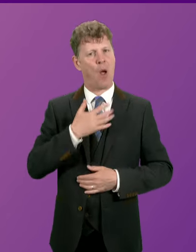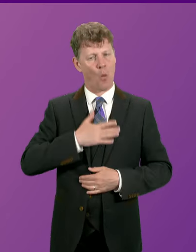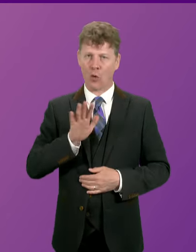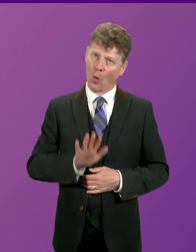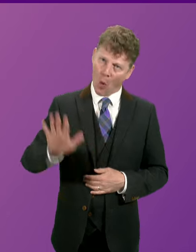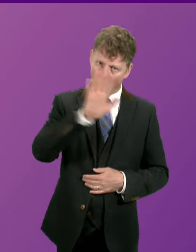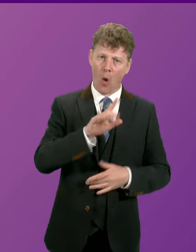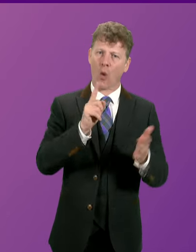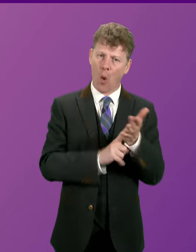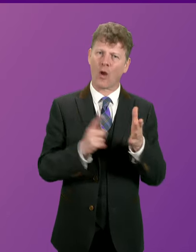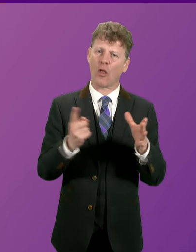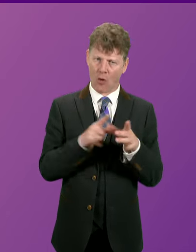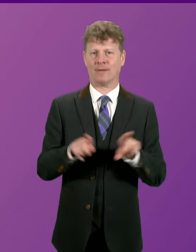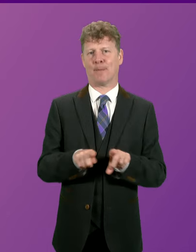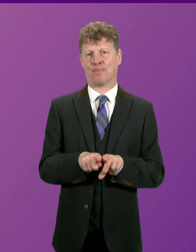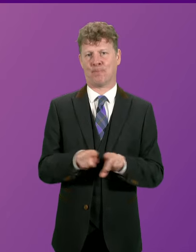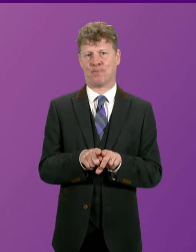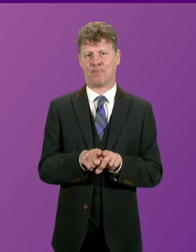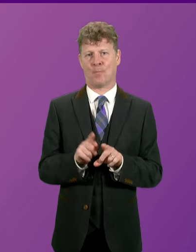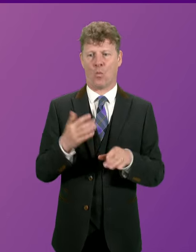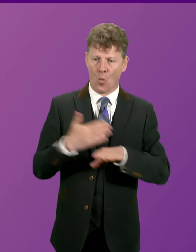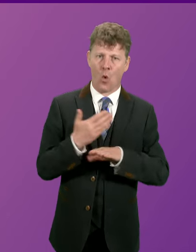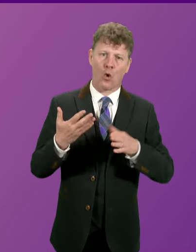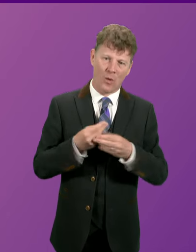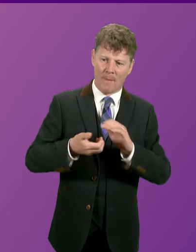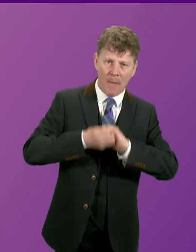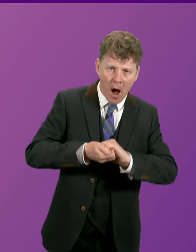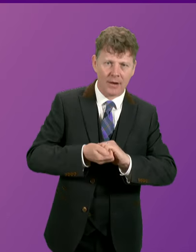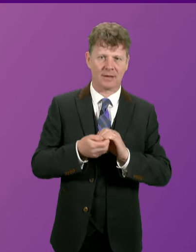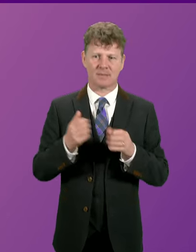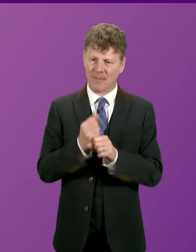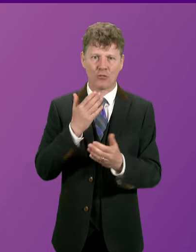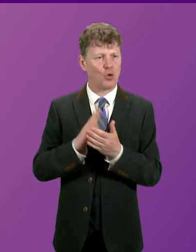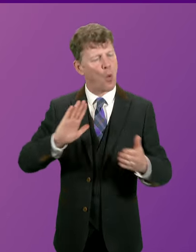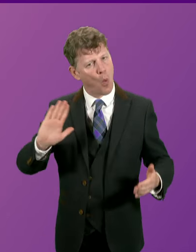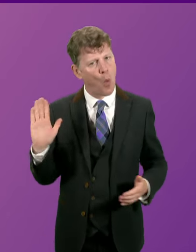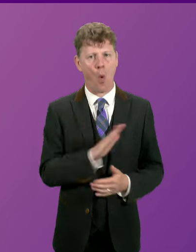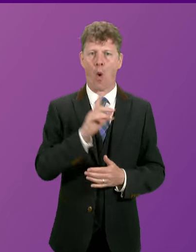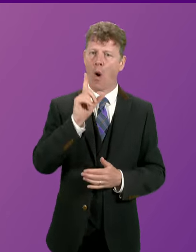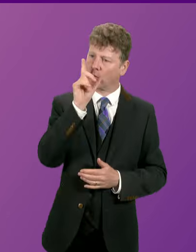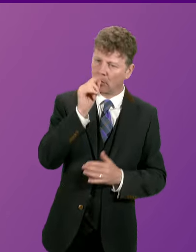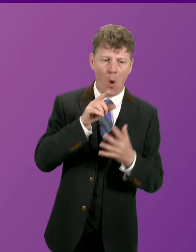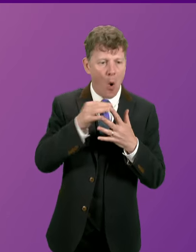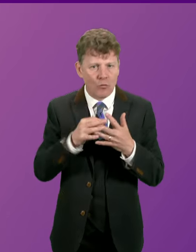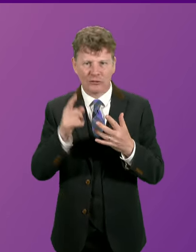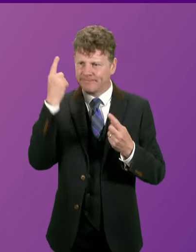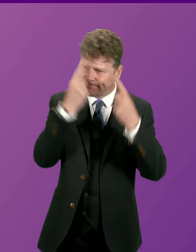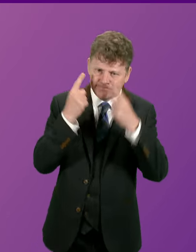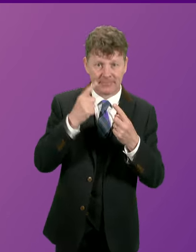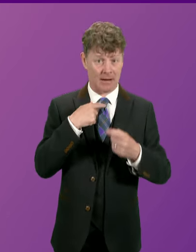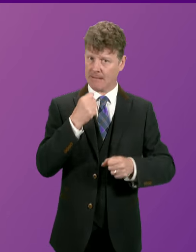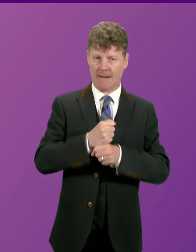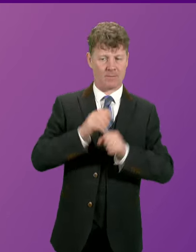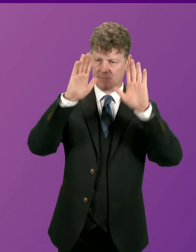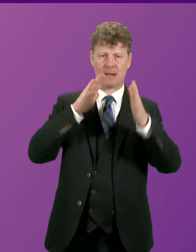and all partners working together to consider all available options. The Government will be very much part of that discussion